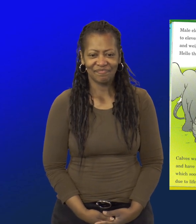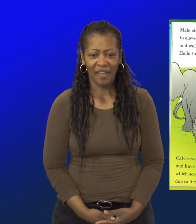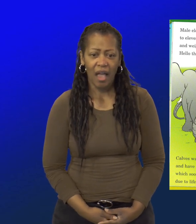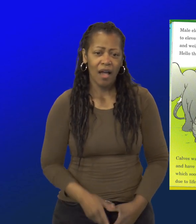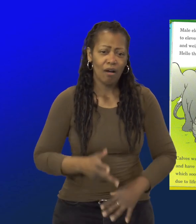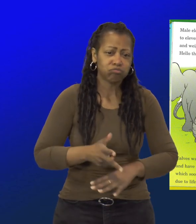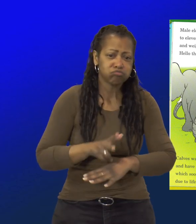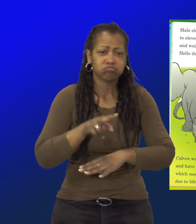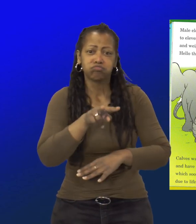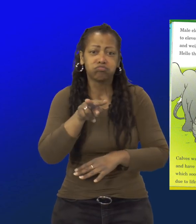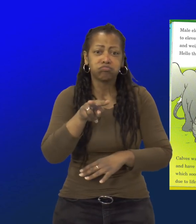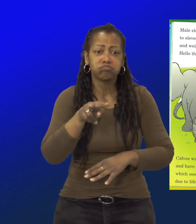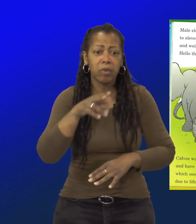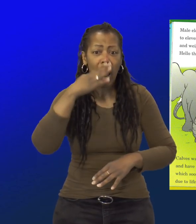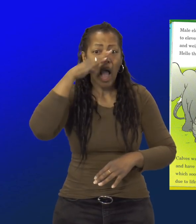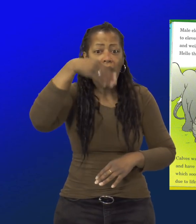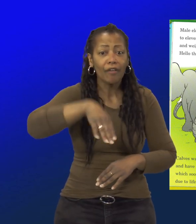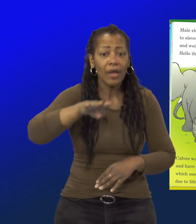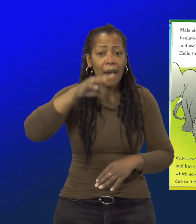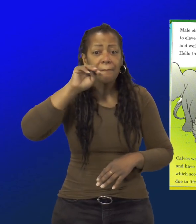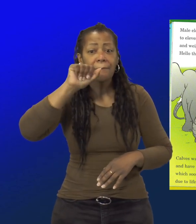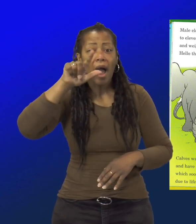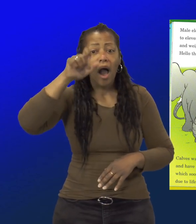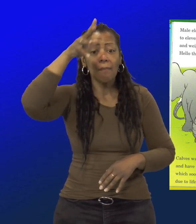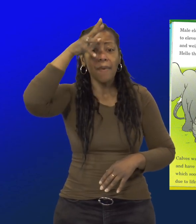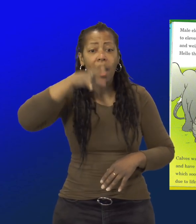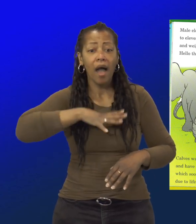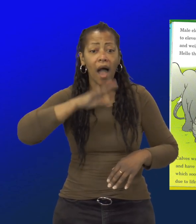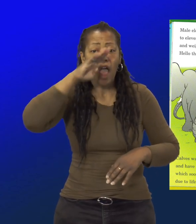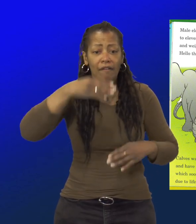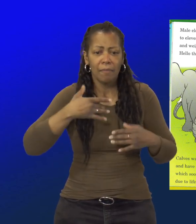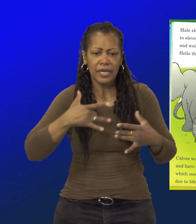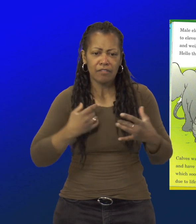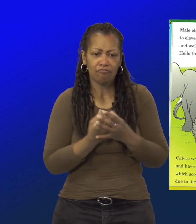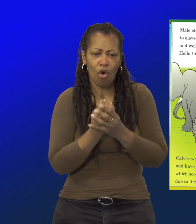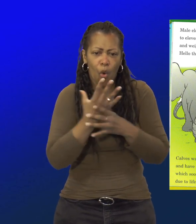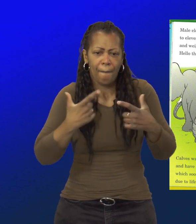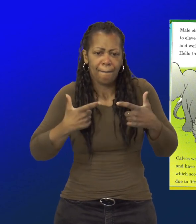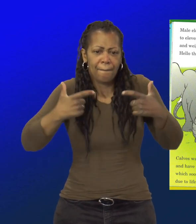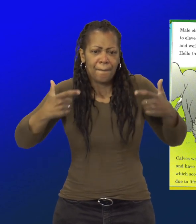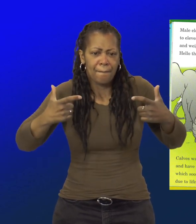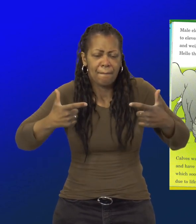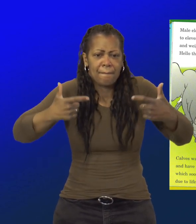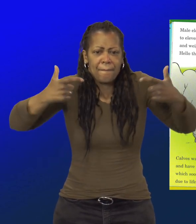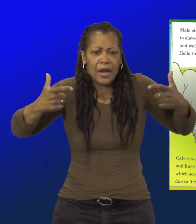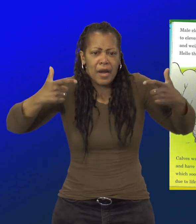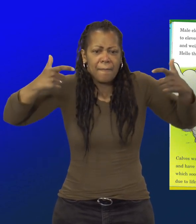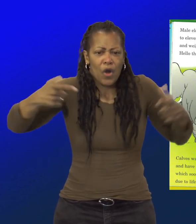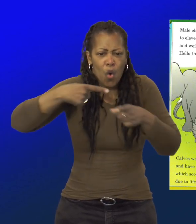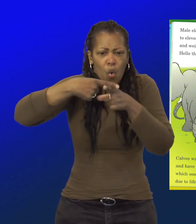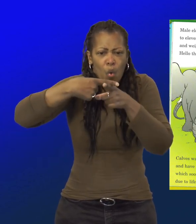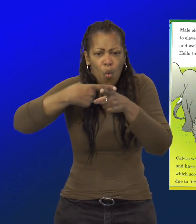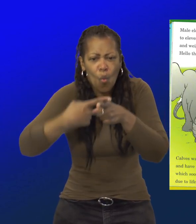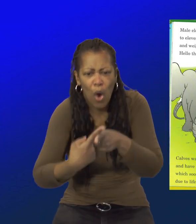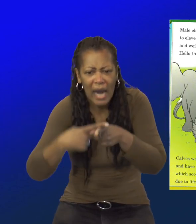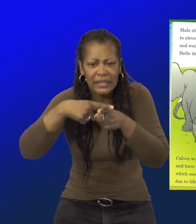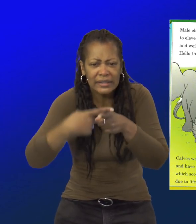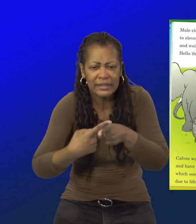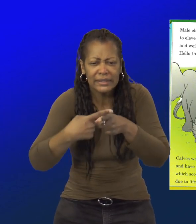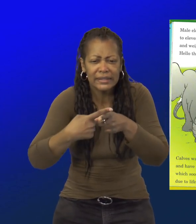Male elephants can grow to 11 feet high and weigh over